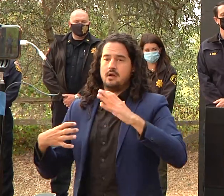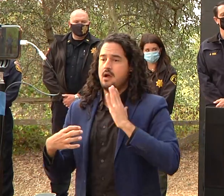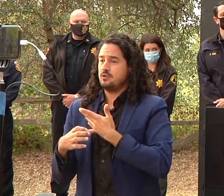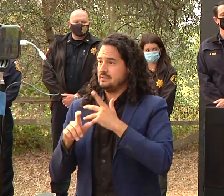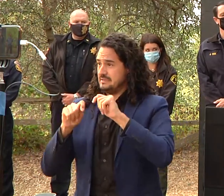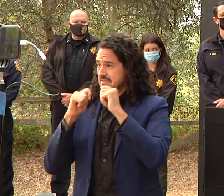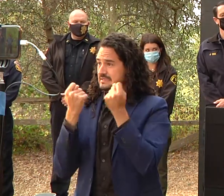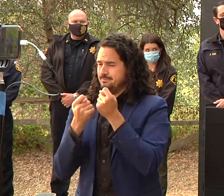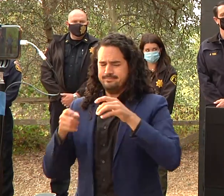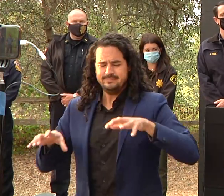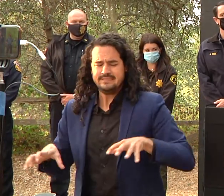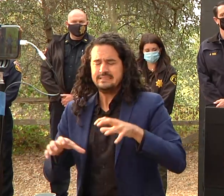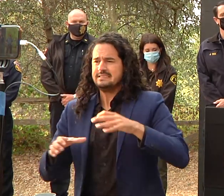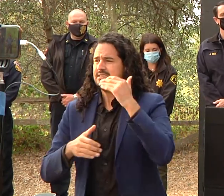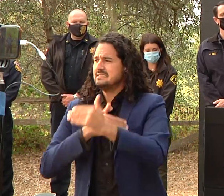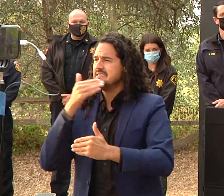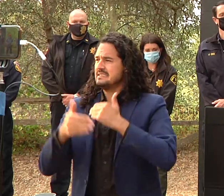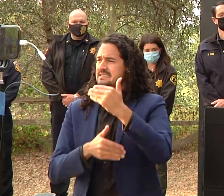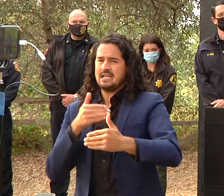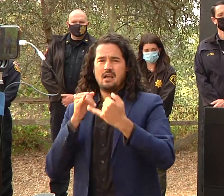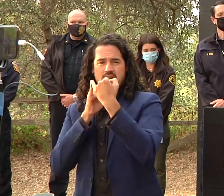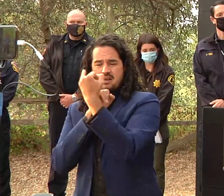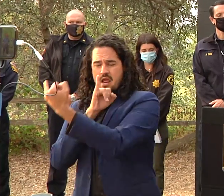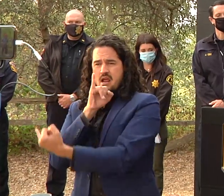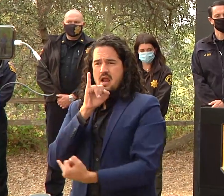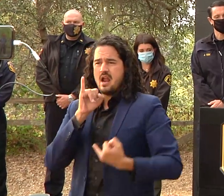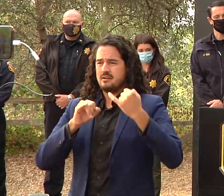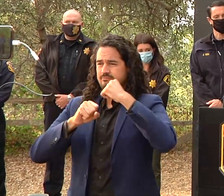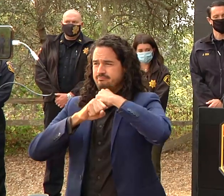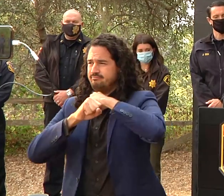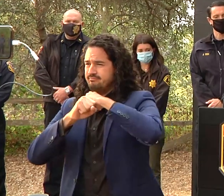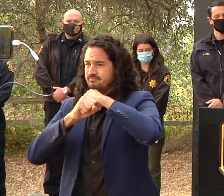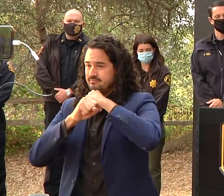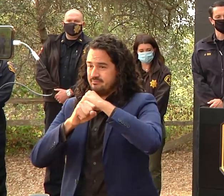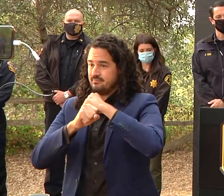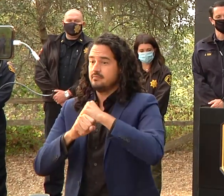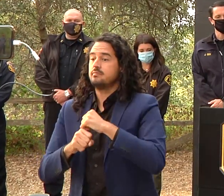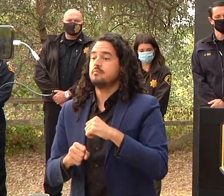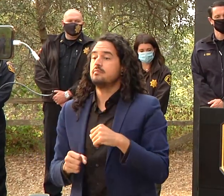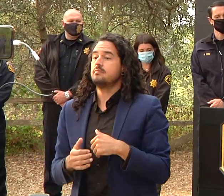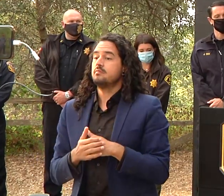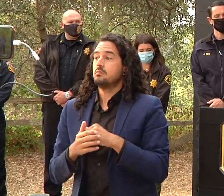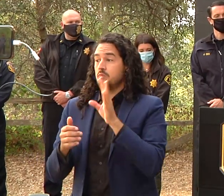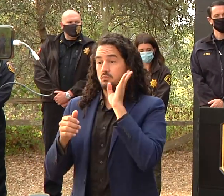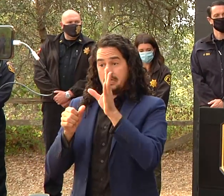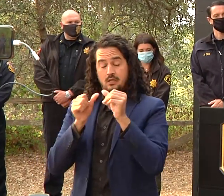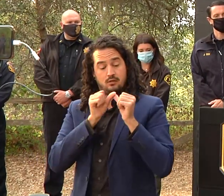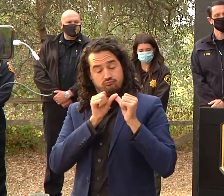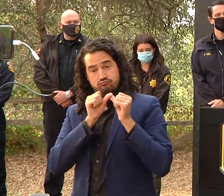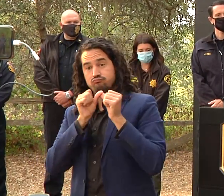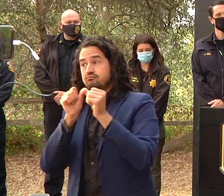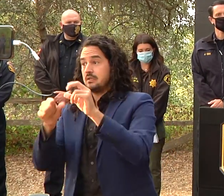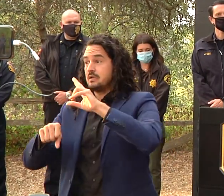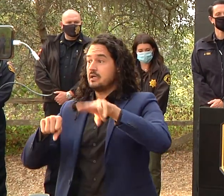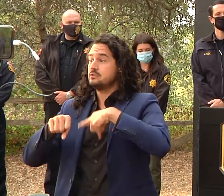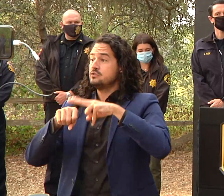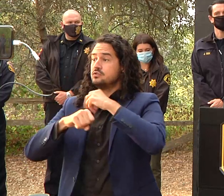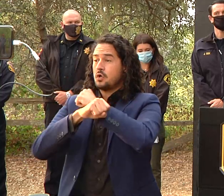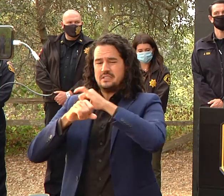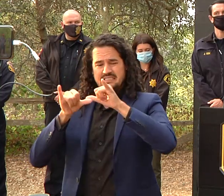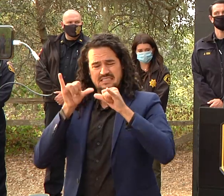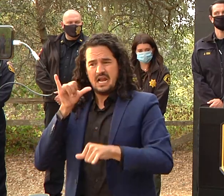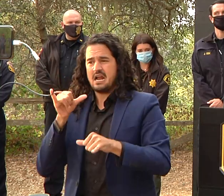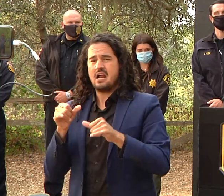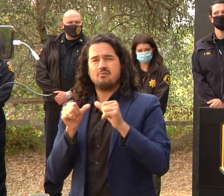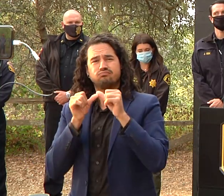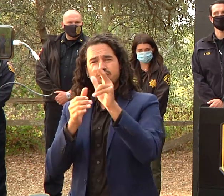incident they're going to be deployed over the next three weeks with us and working diligently to ensure that we secure our